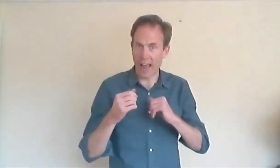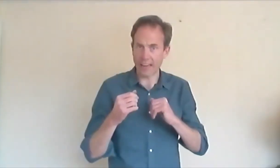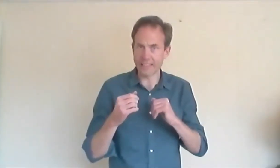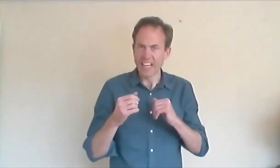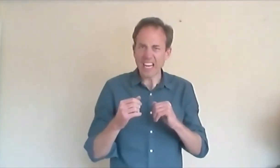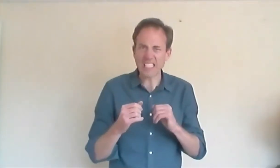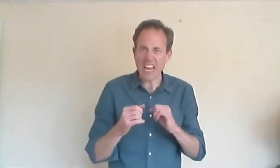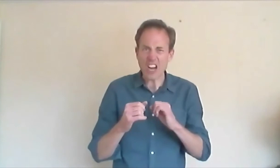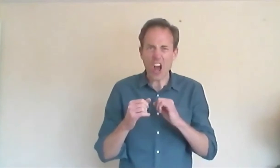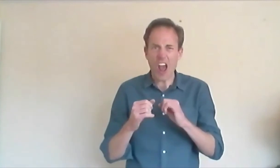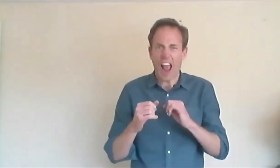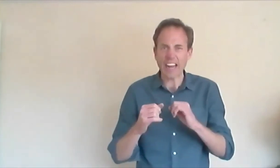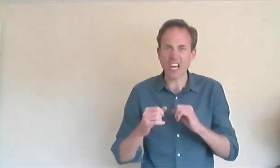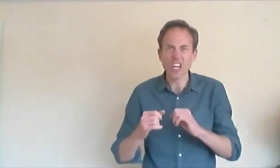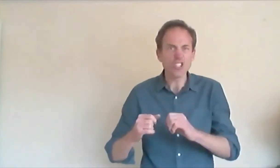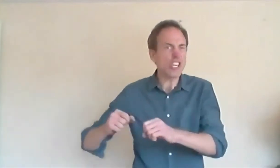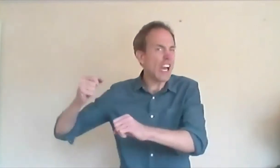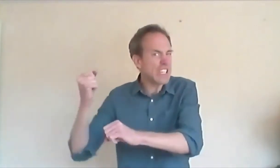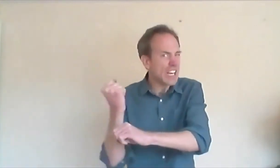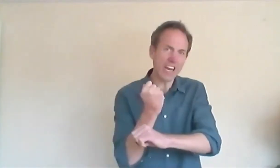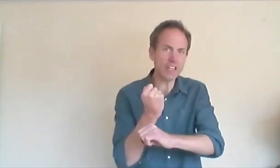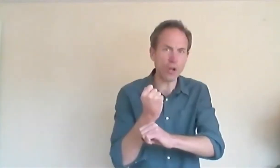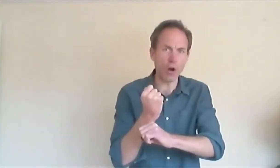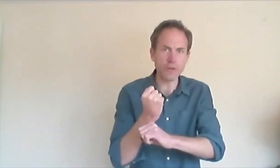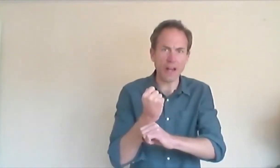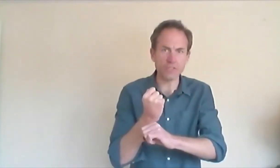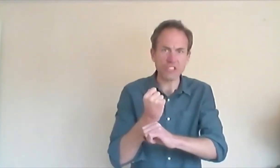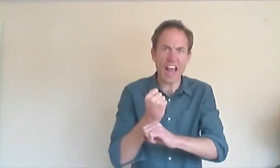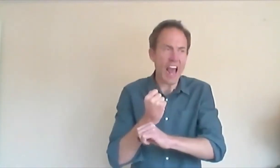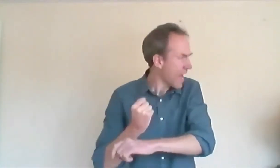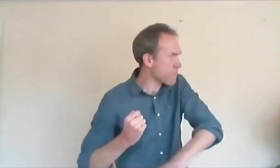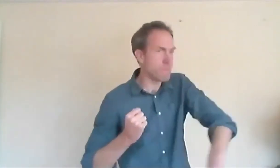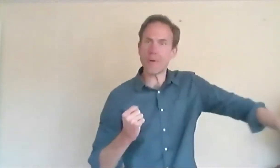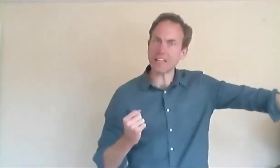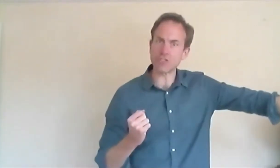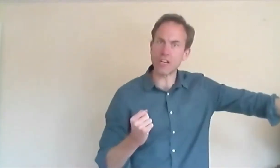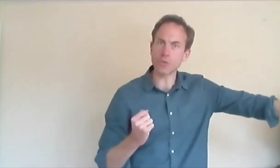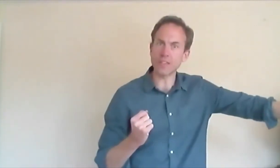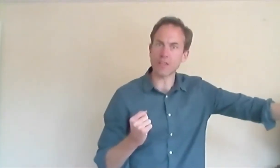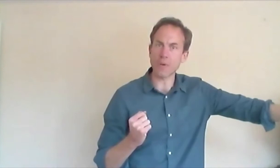And in her anger, she had cut off Rapunzel's hair and banished her to another part.